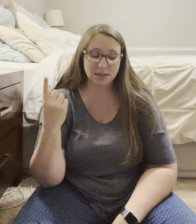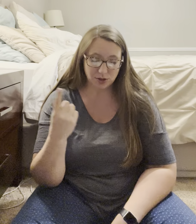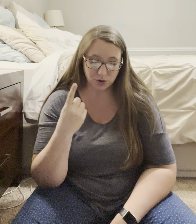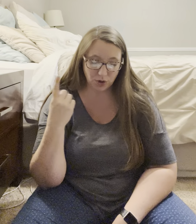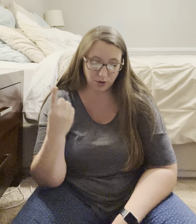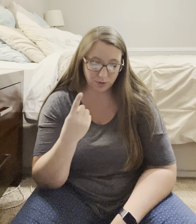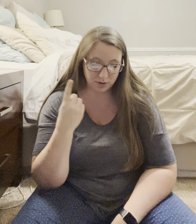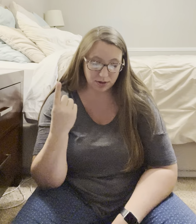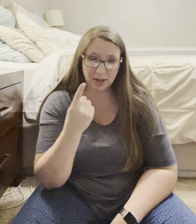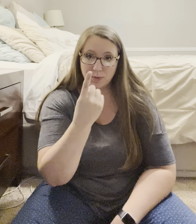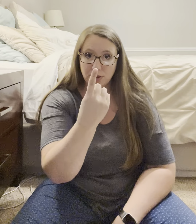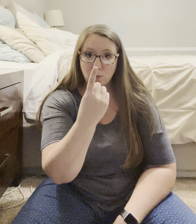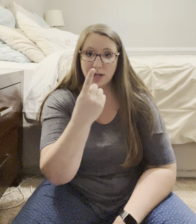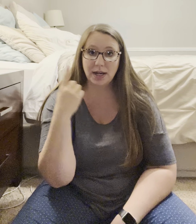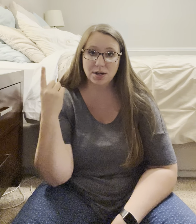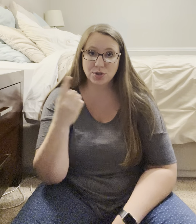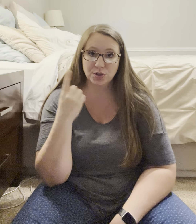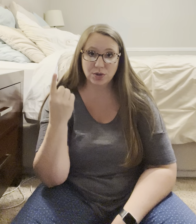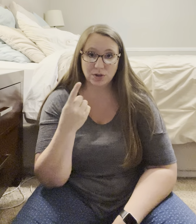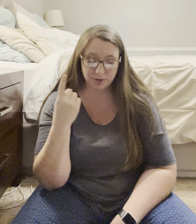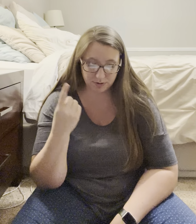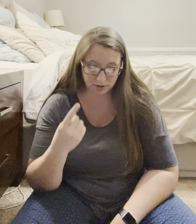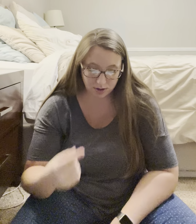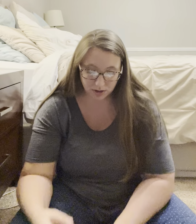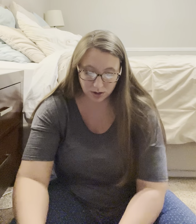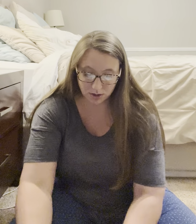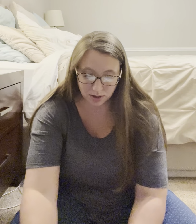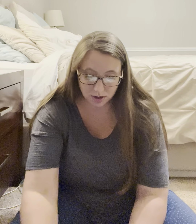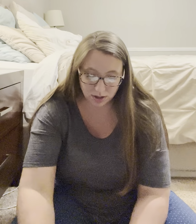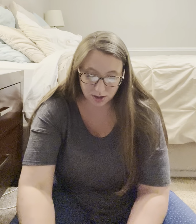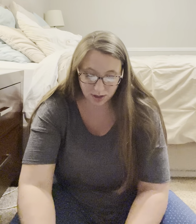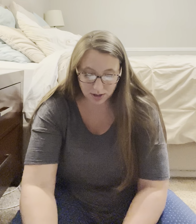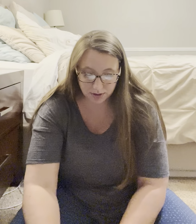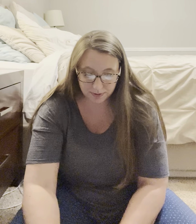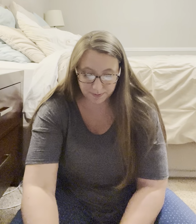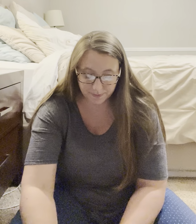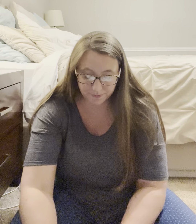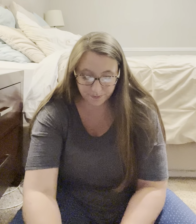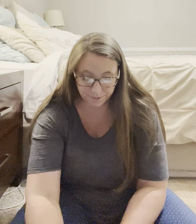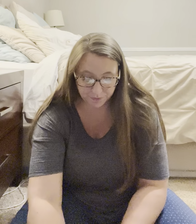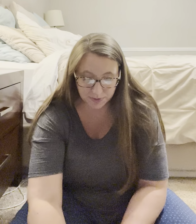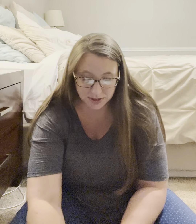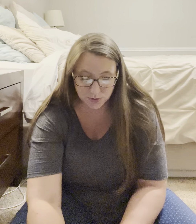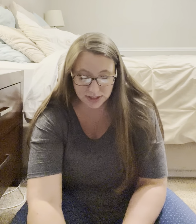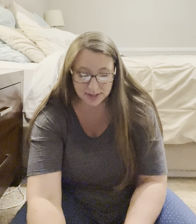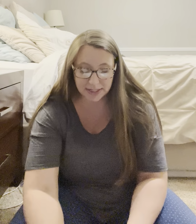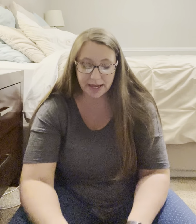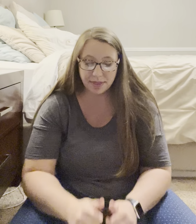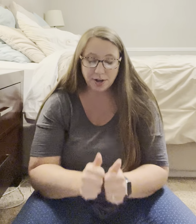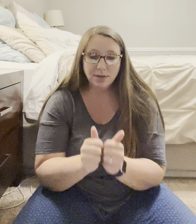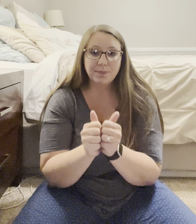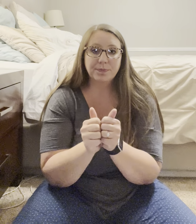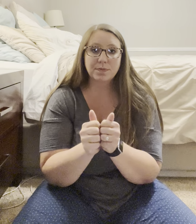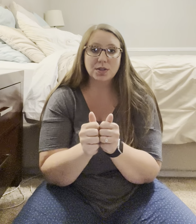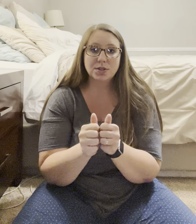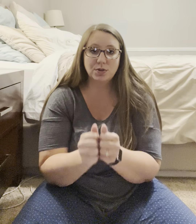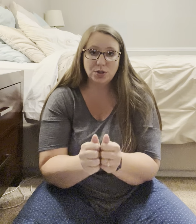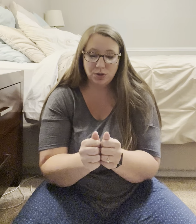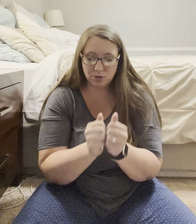circle. Like, with a one hand circle. Um, next one is together. So two